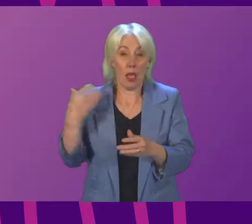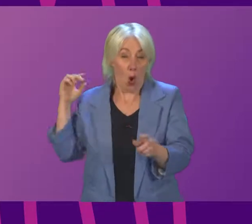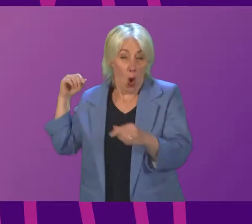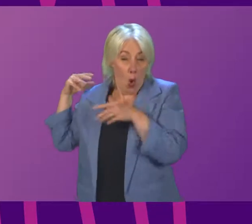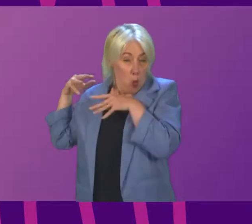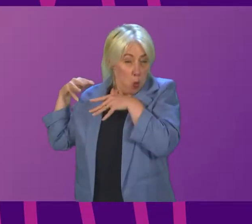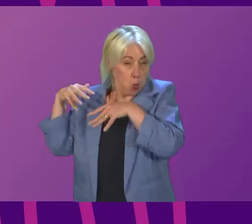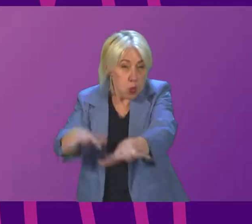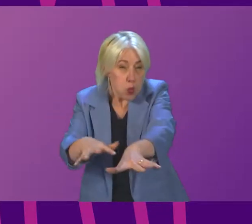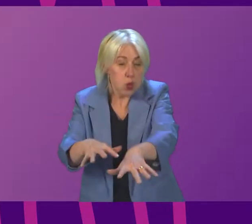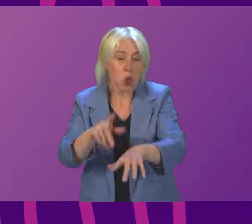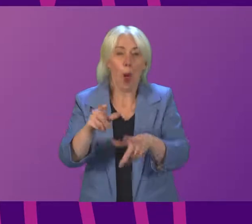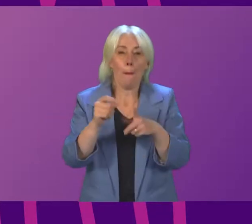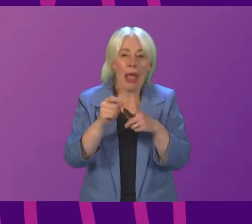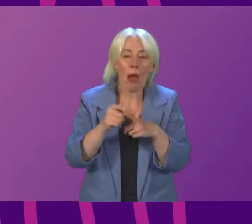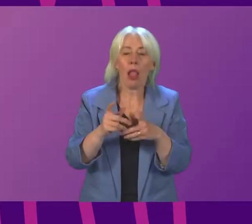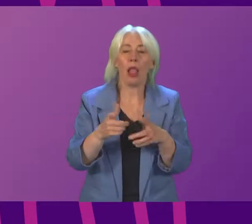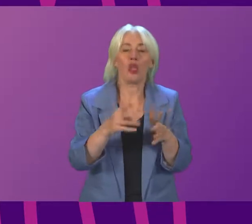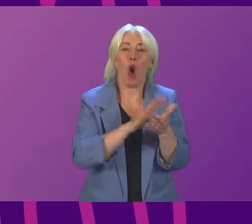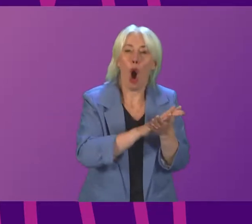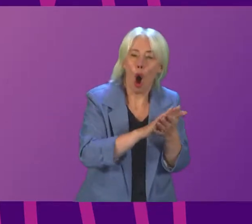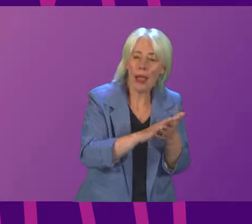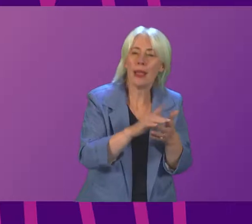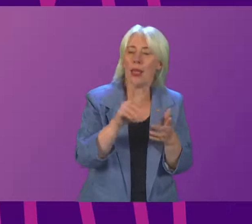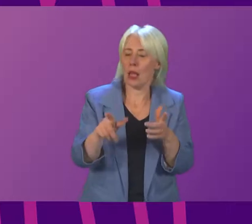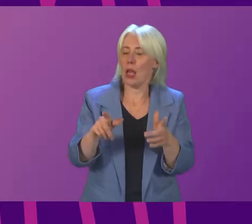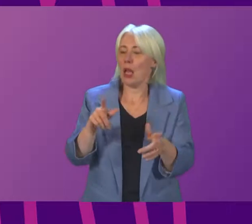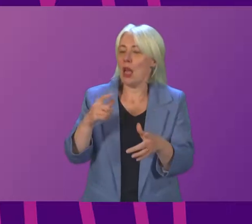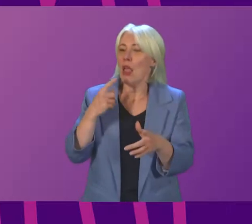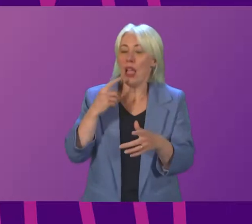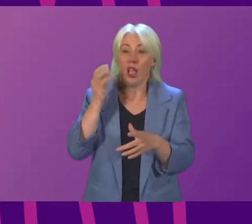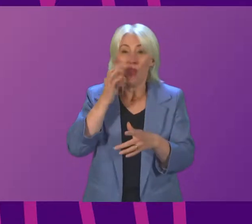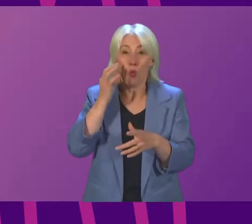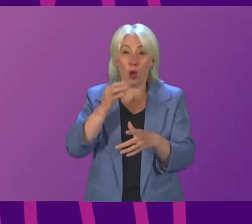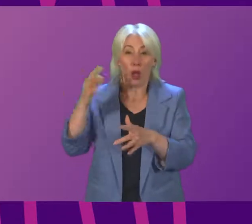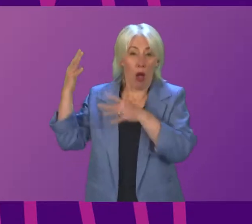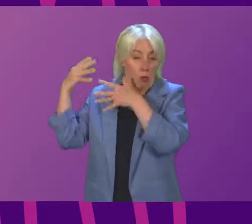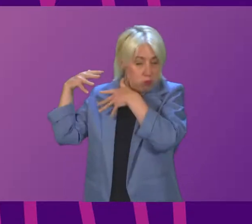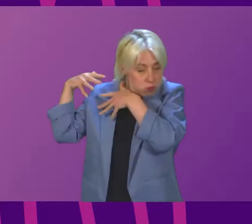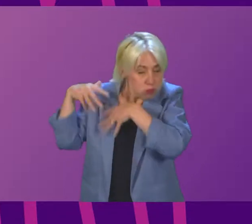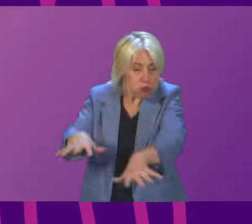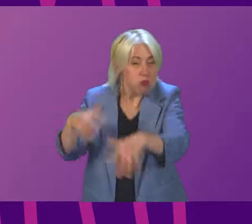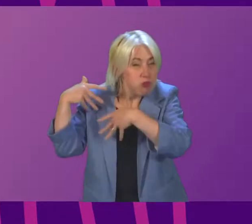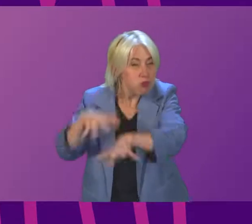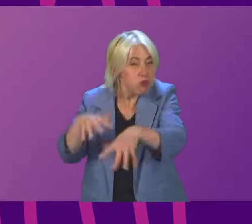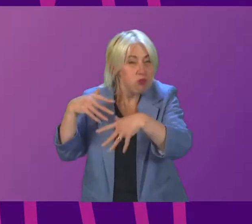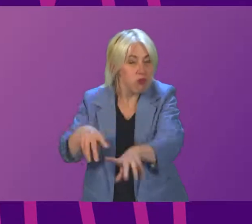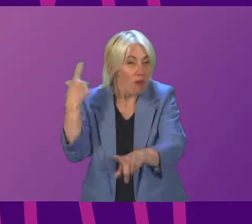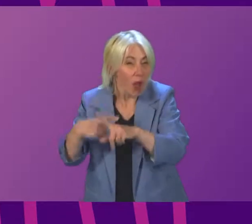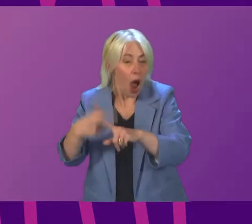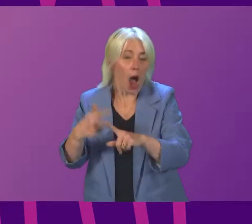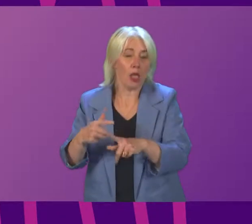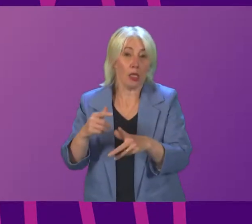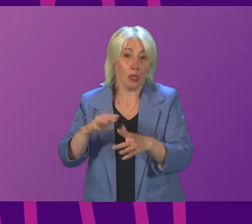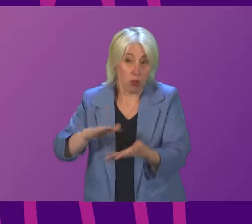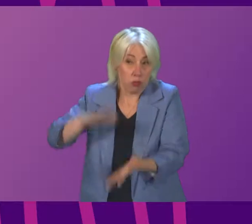cause the problems in places like Peebles or in Hoyk, in the example that Mr Smith raises with me. Obviously, the design of these schemes is